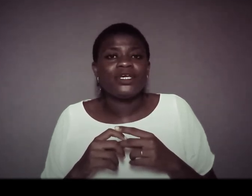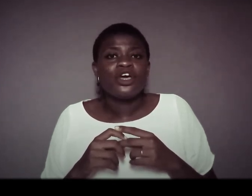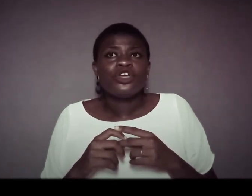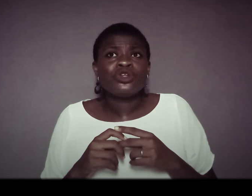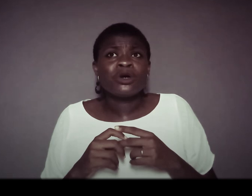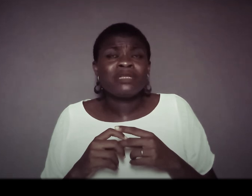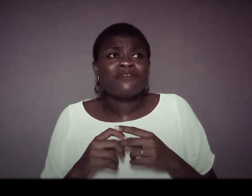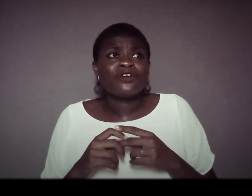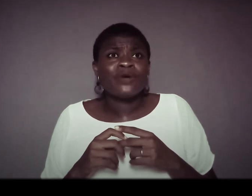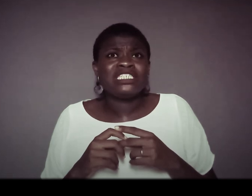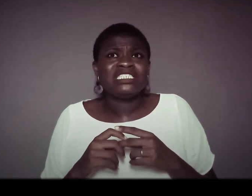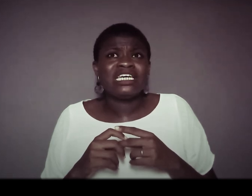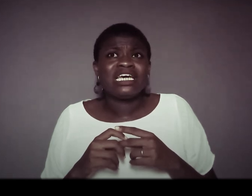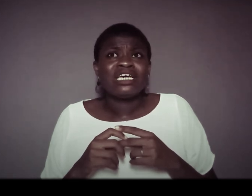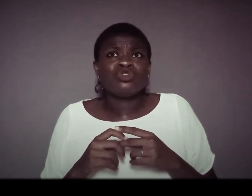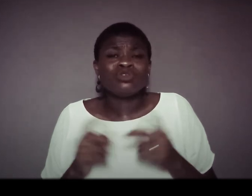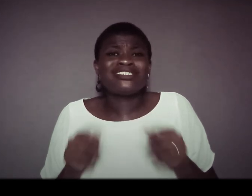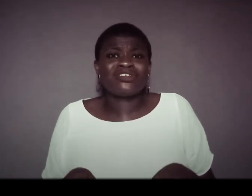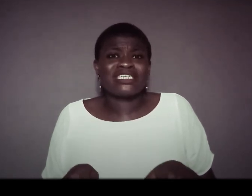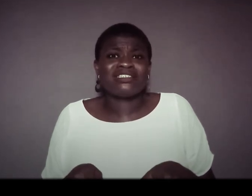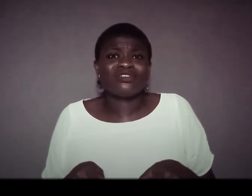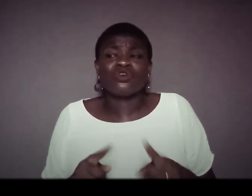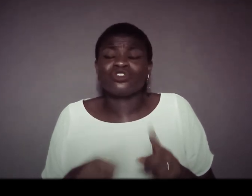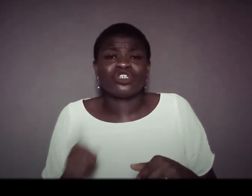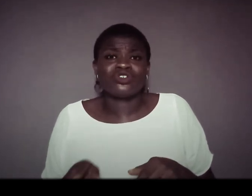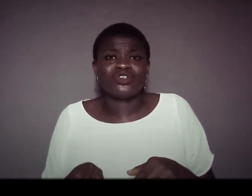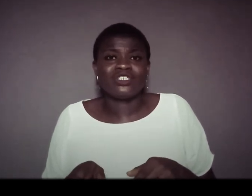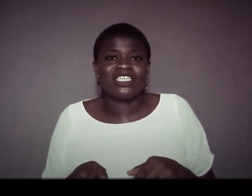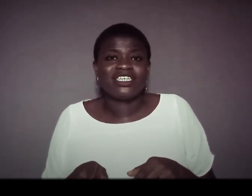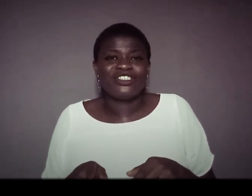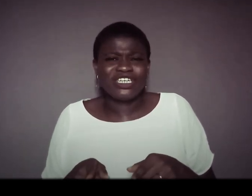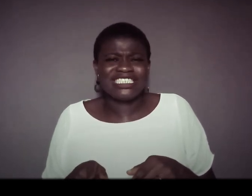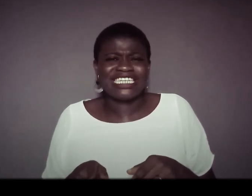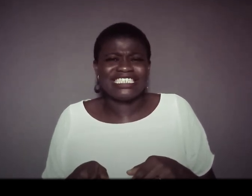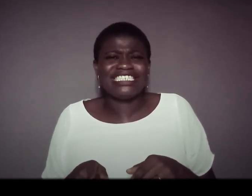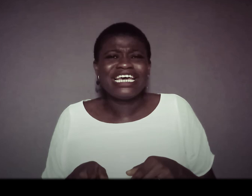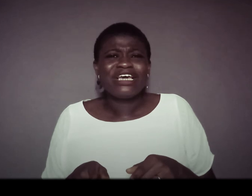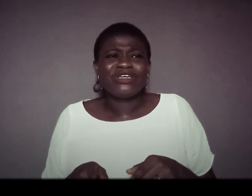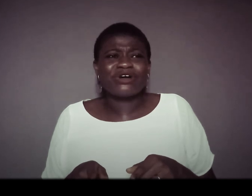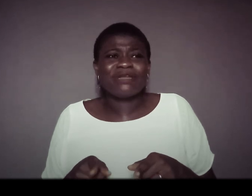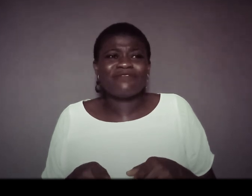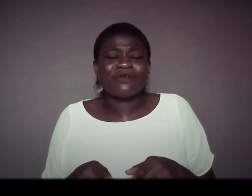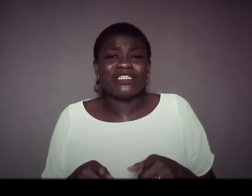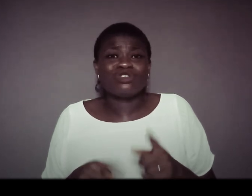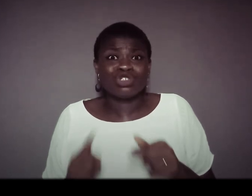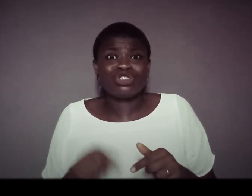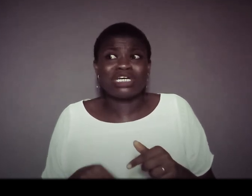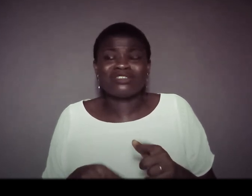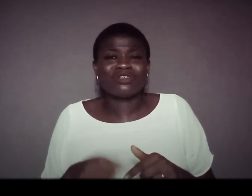you're not coming out for your wedding day too stressed to go to church on sunday do you understand you're coming out for your wedding too stressed to go to